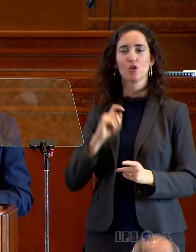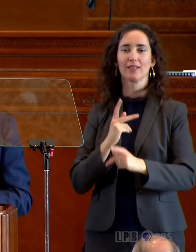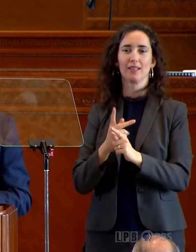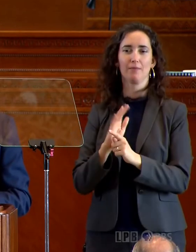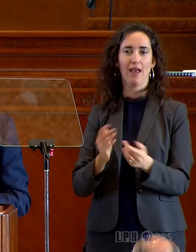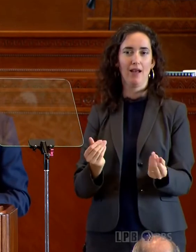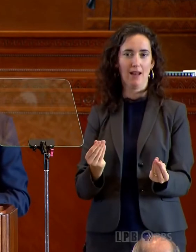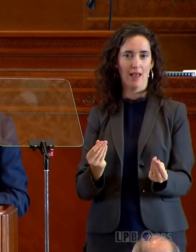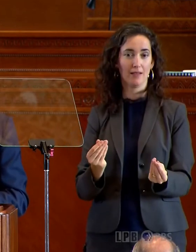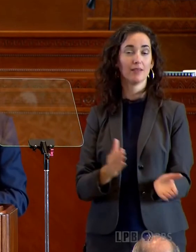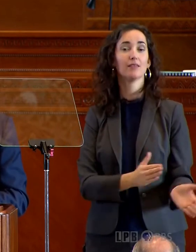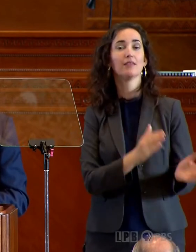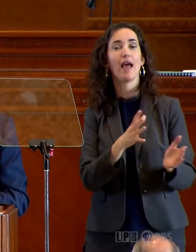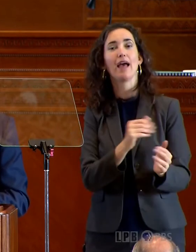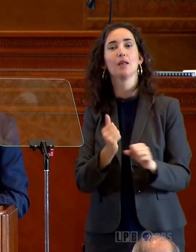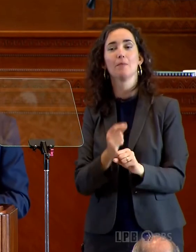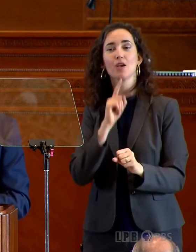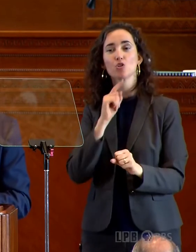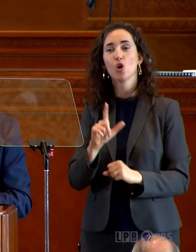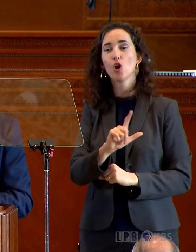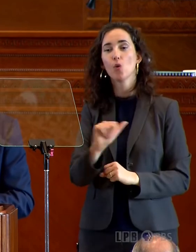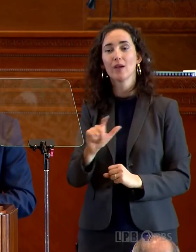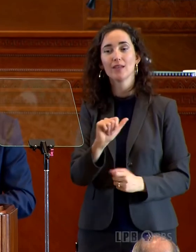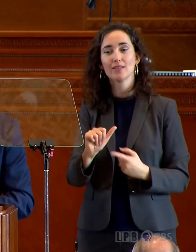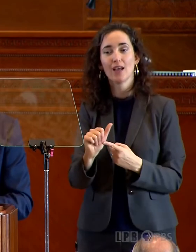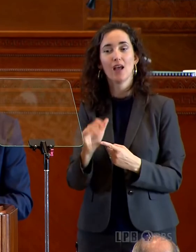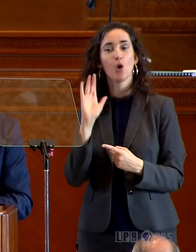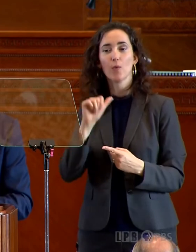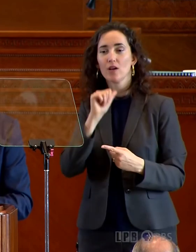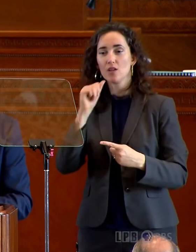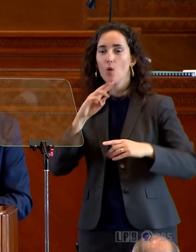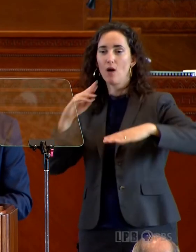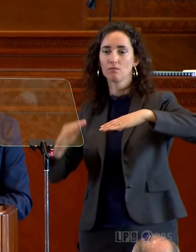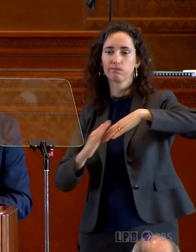also so that we can make sure that Louisiana will not be washed away.